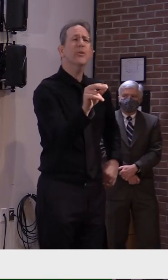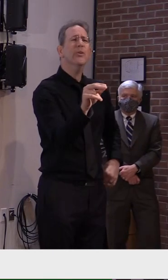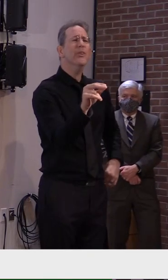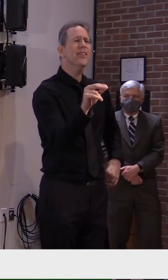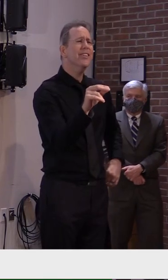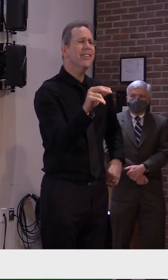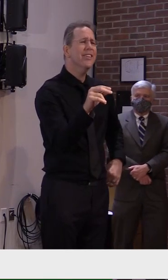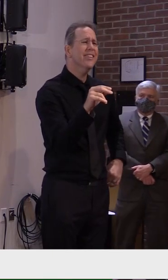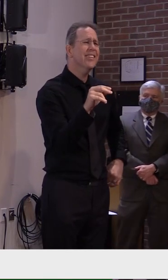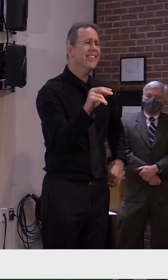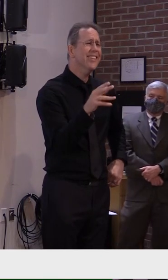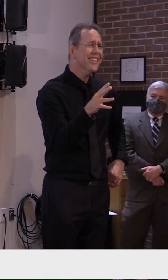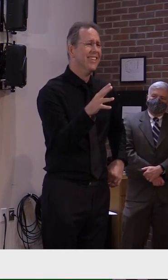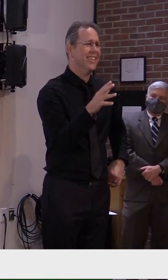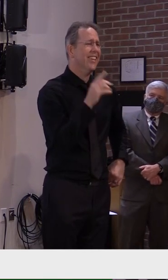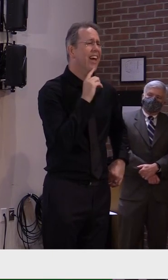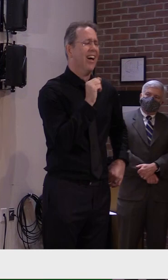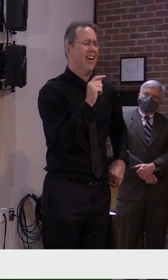from the truth.